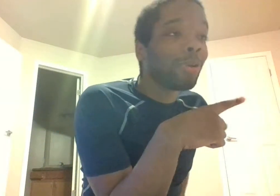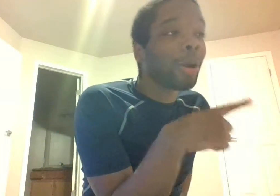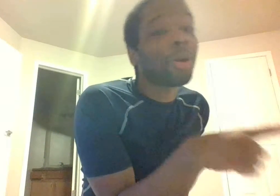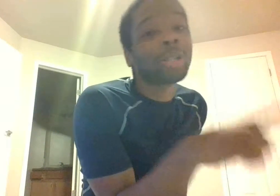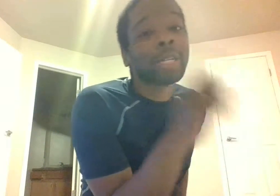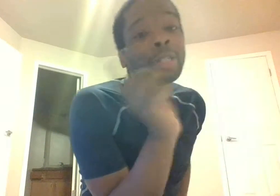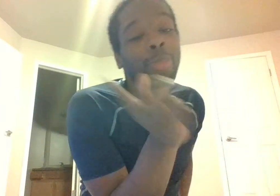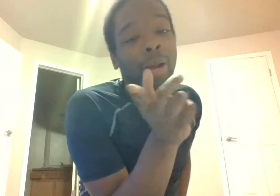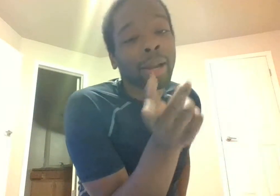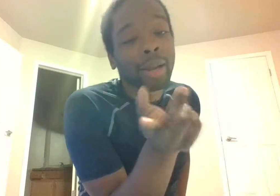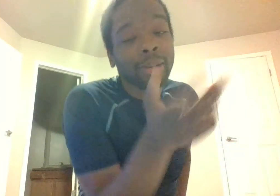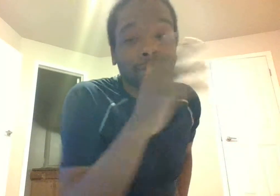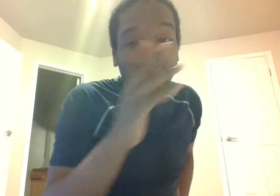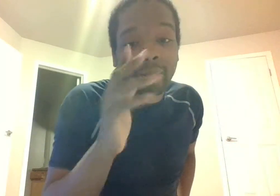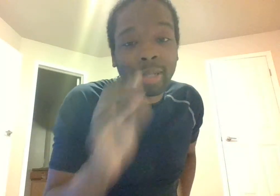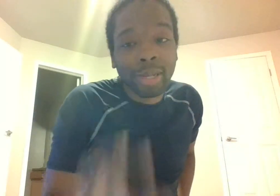around or change the power line enough said